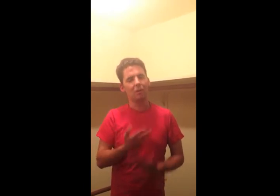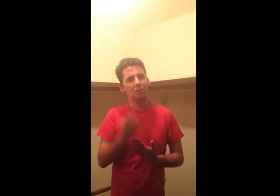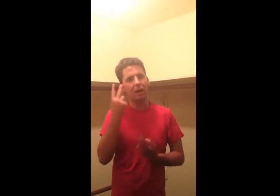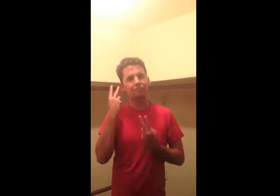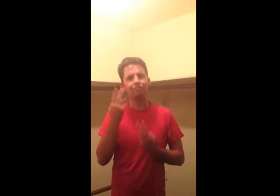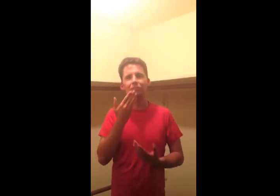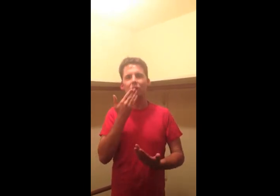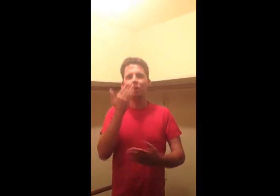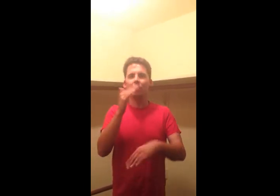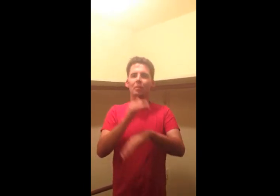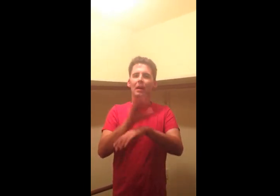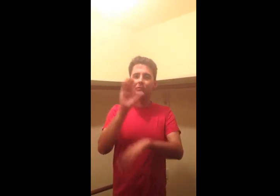Um. Bam.